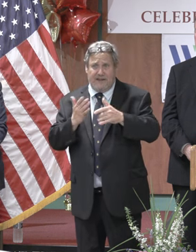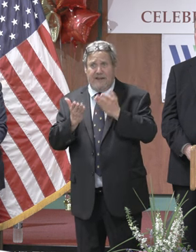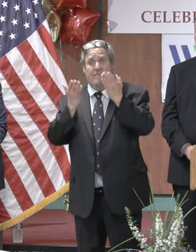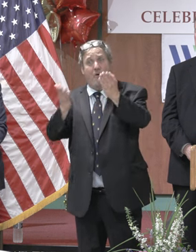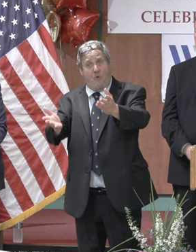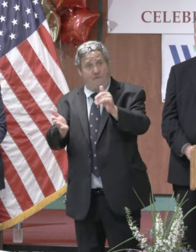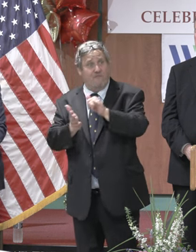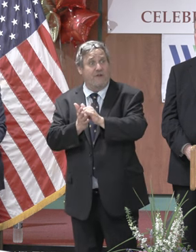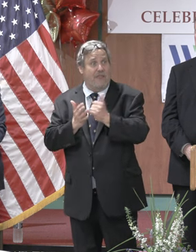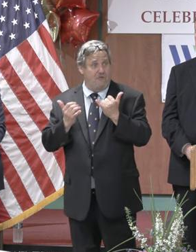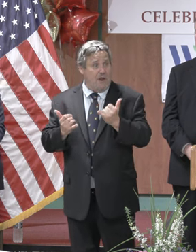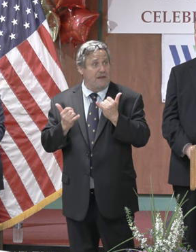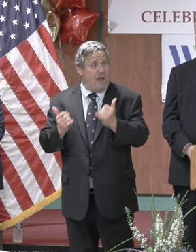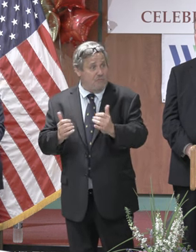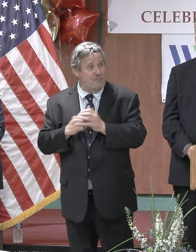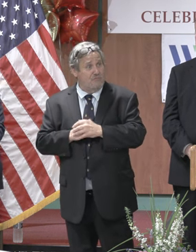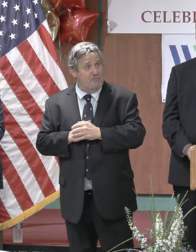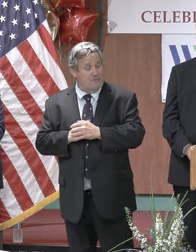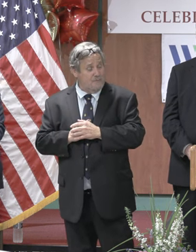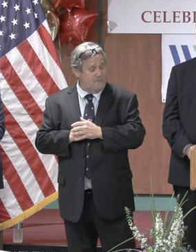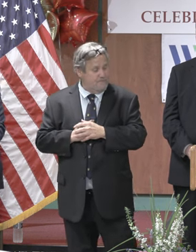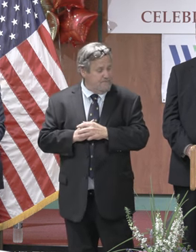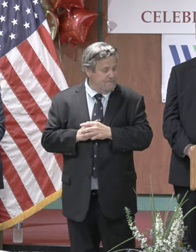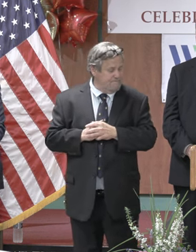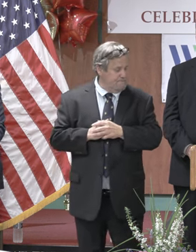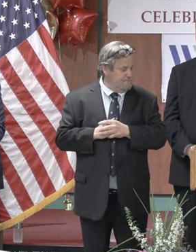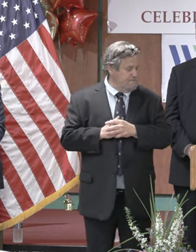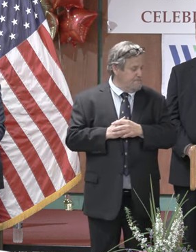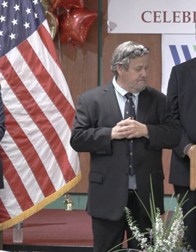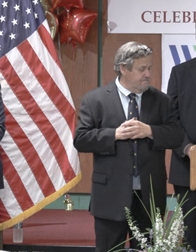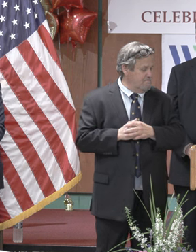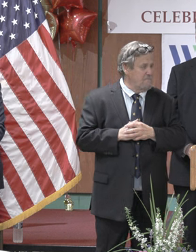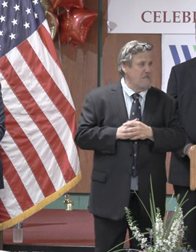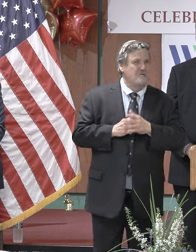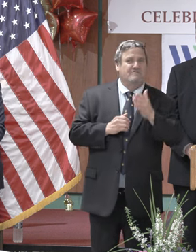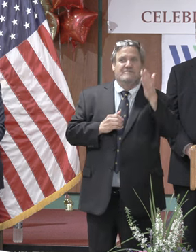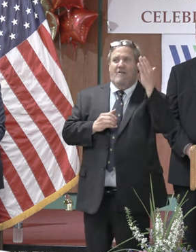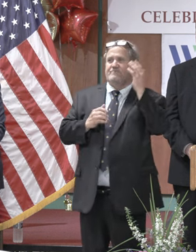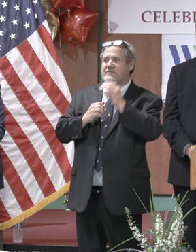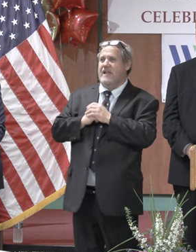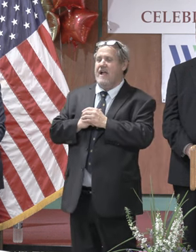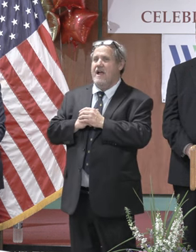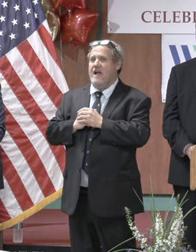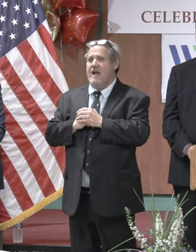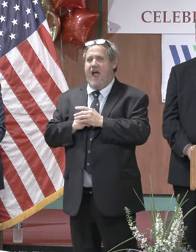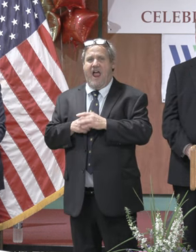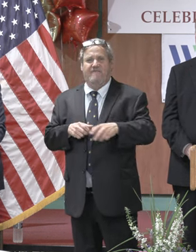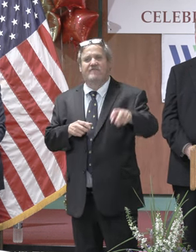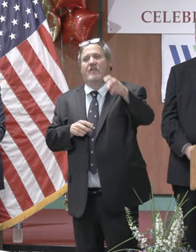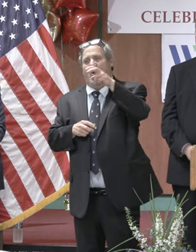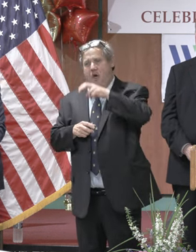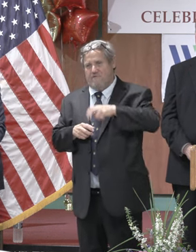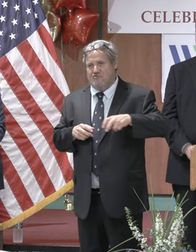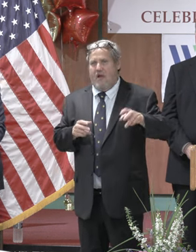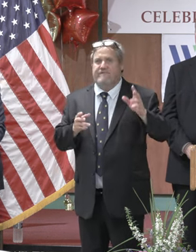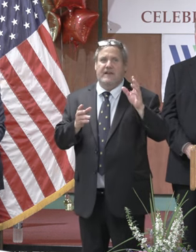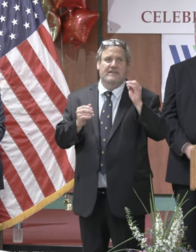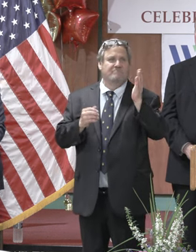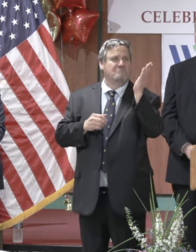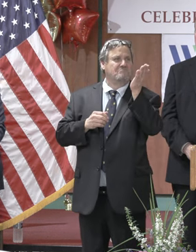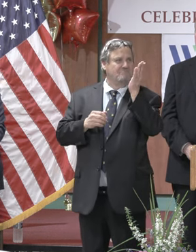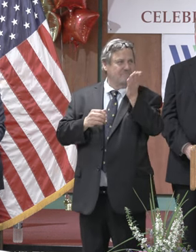friends with each other there won't be a divide people will be able to live as one community and with communication with each other